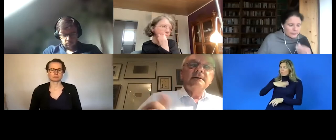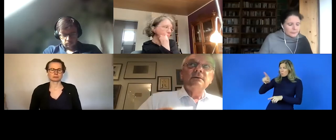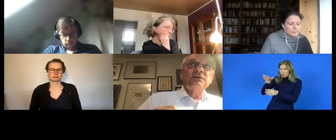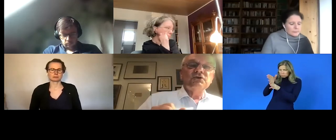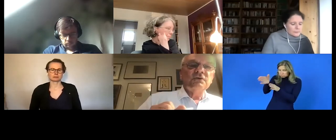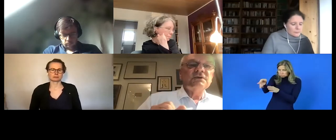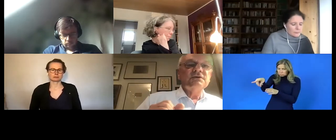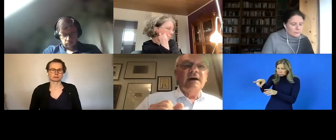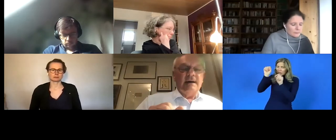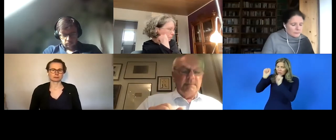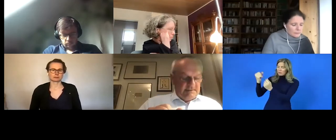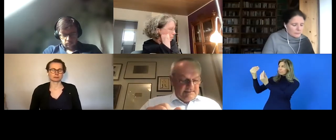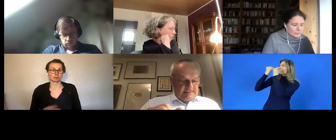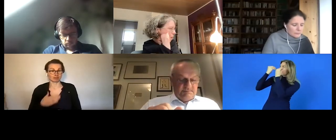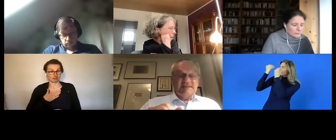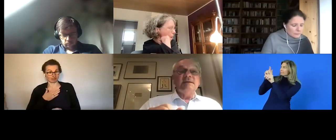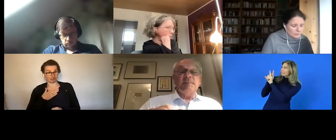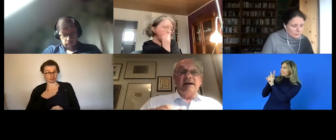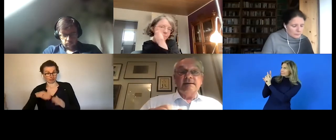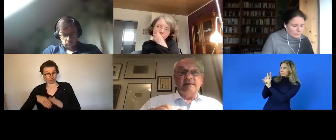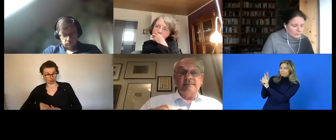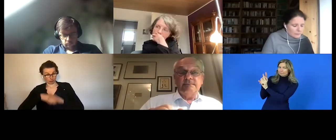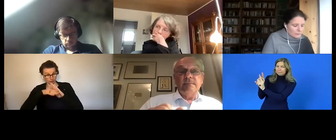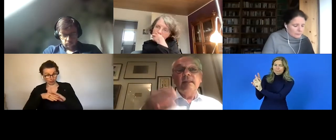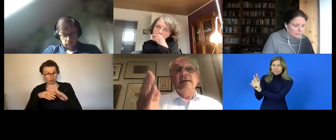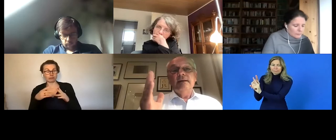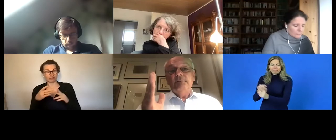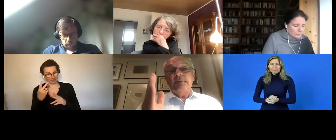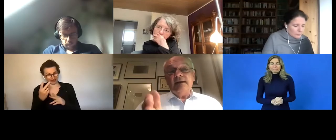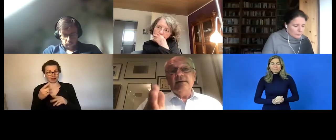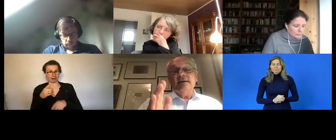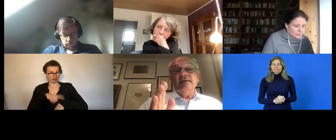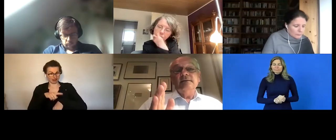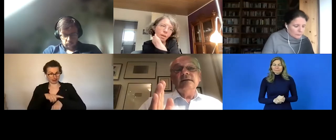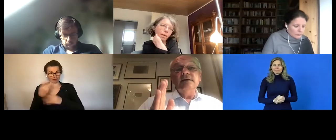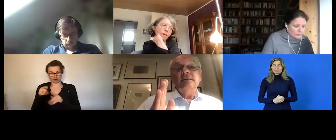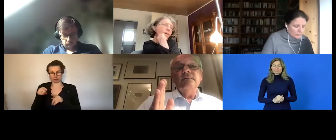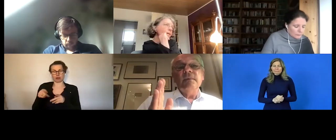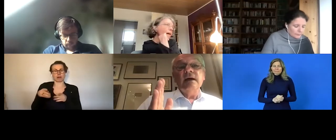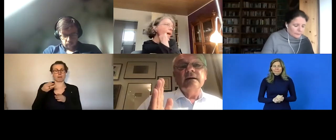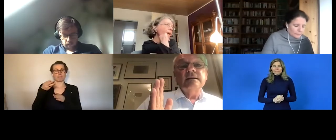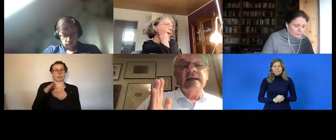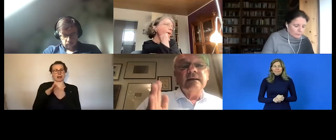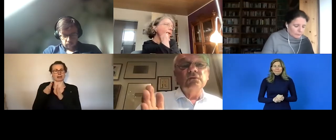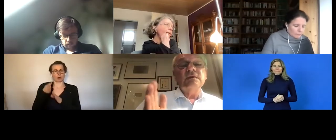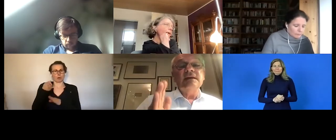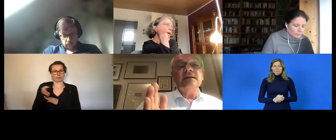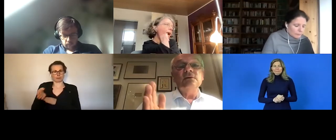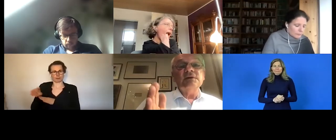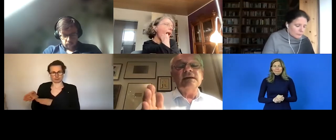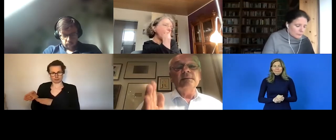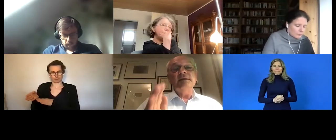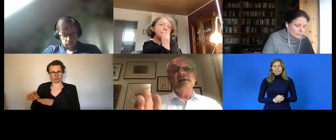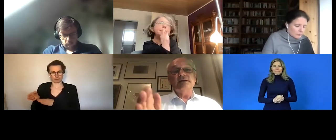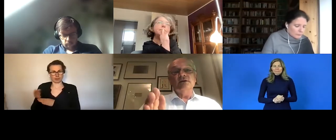that they would like to invest themselves in it's very important to think of the practical